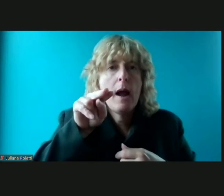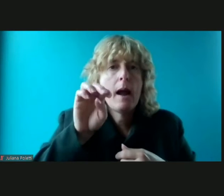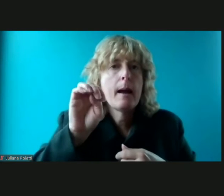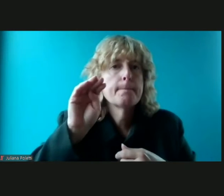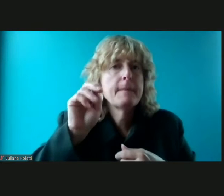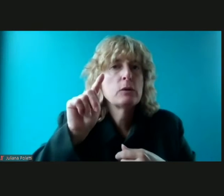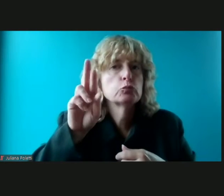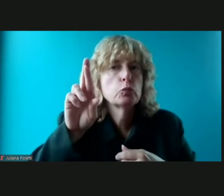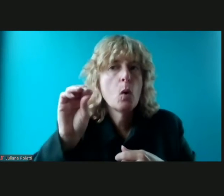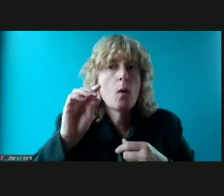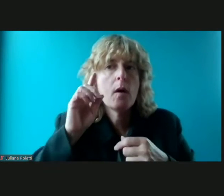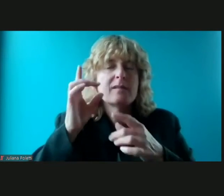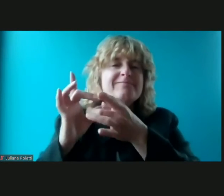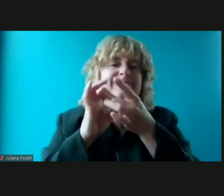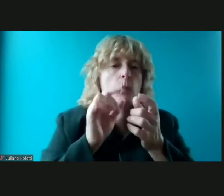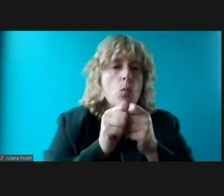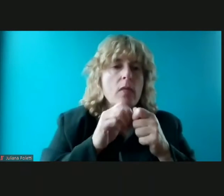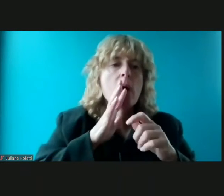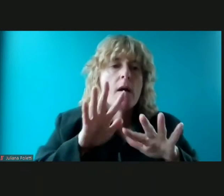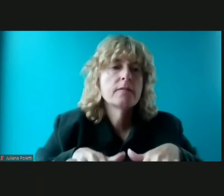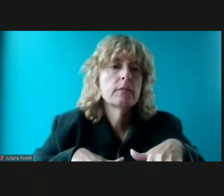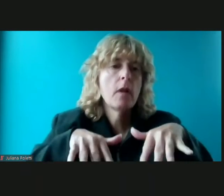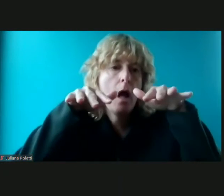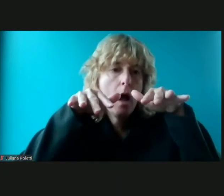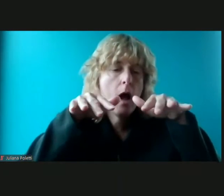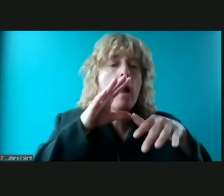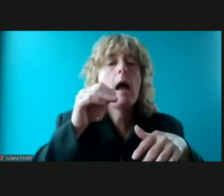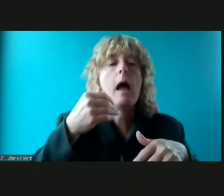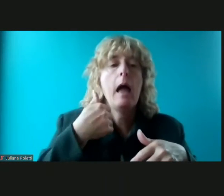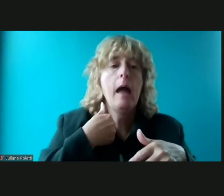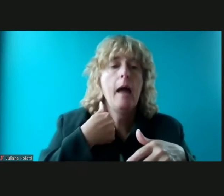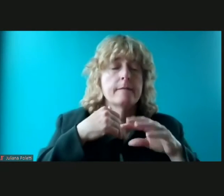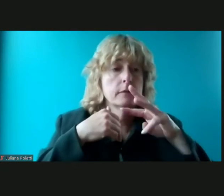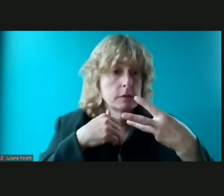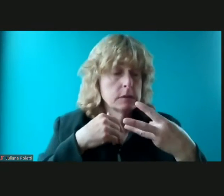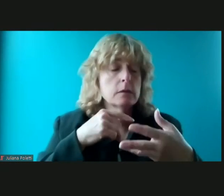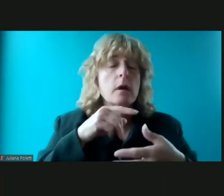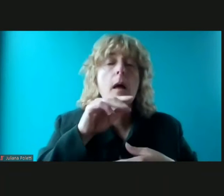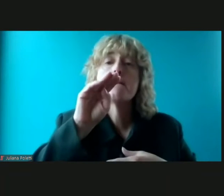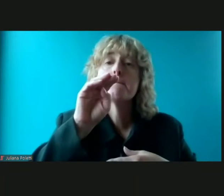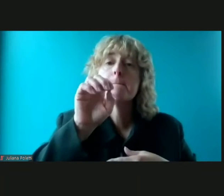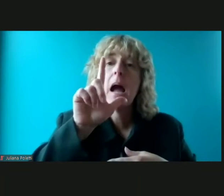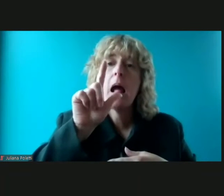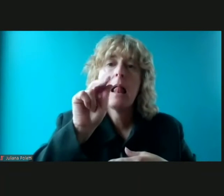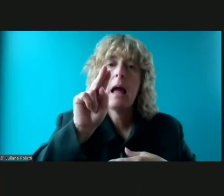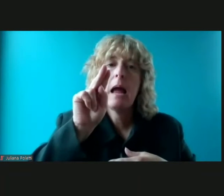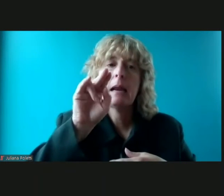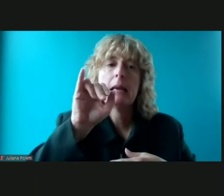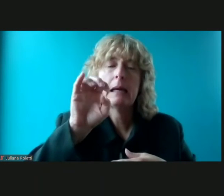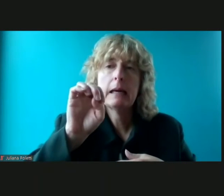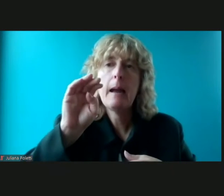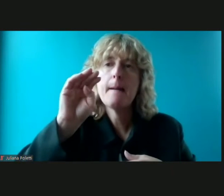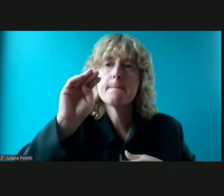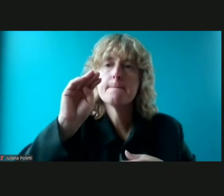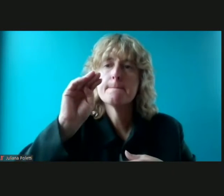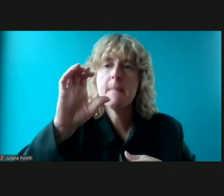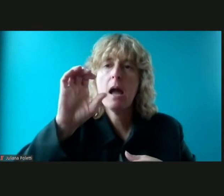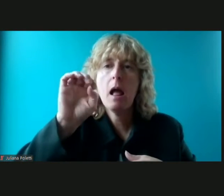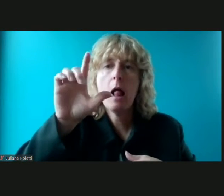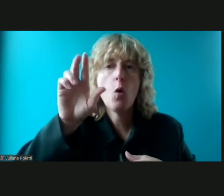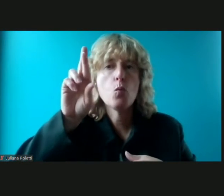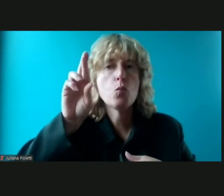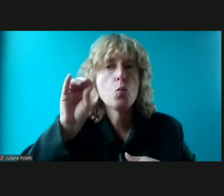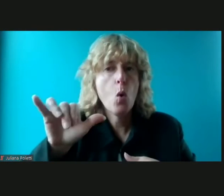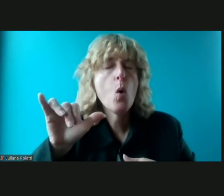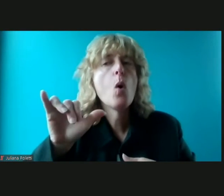uh mcelroy from michigan voice to talk with us about voting because it is that time of year